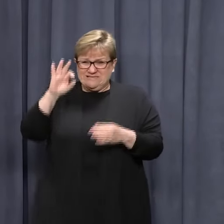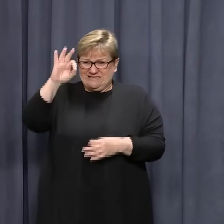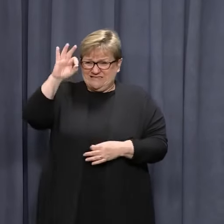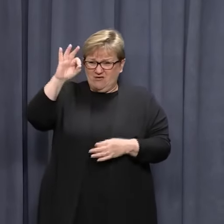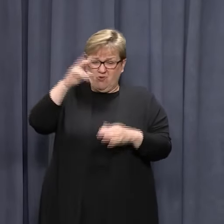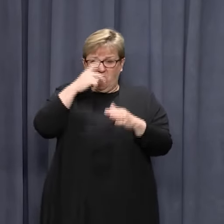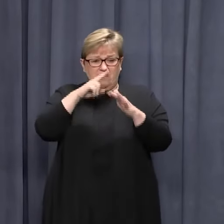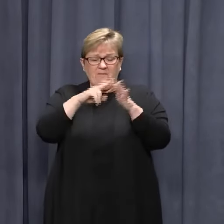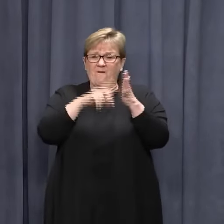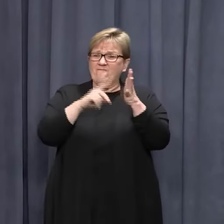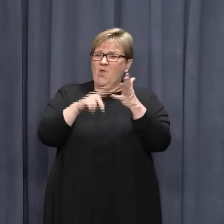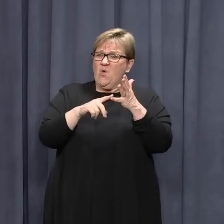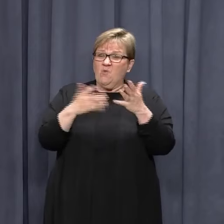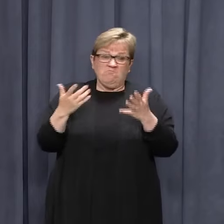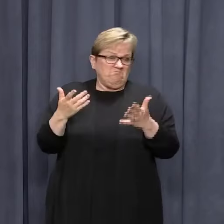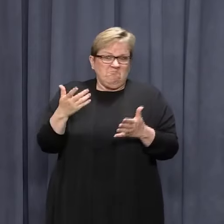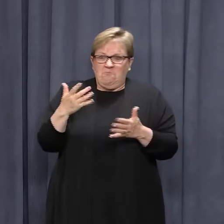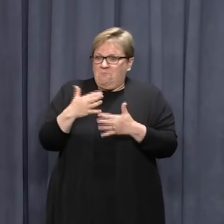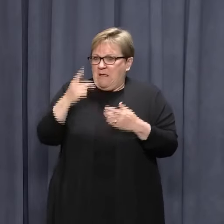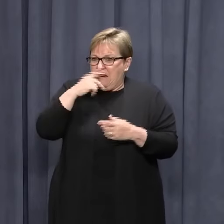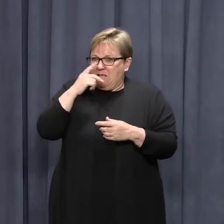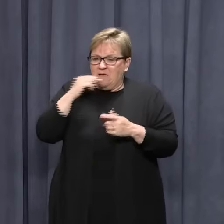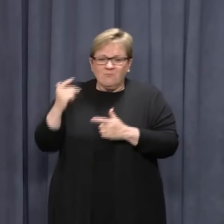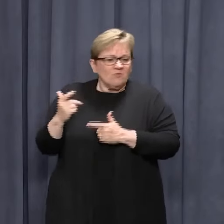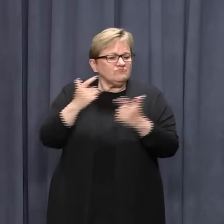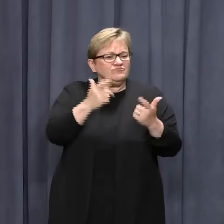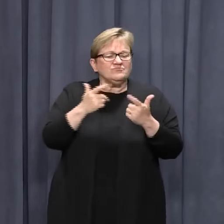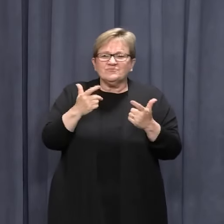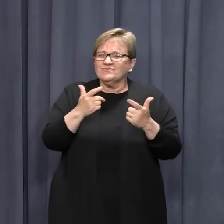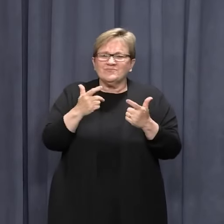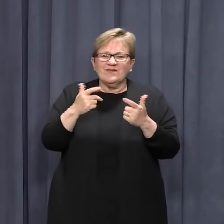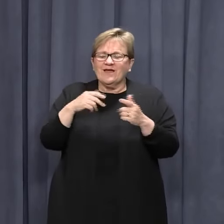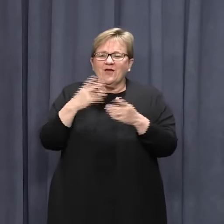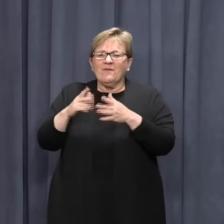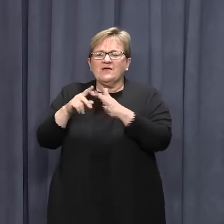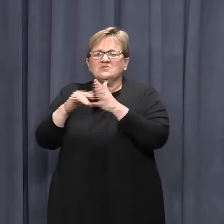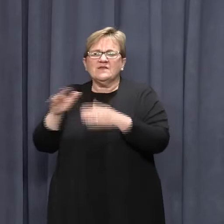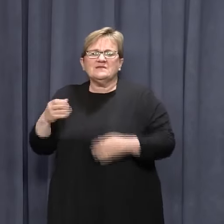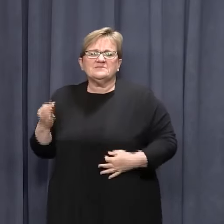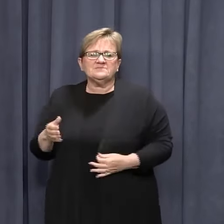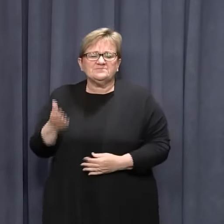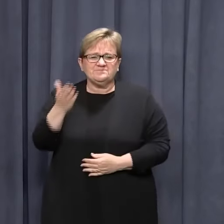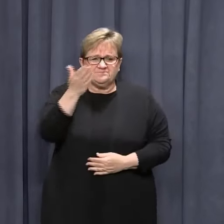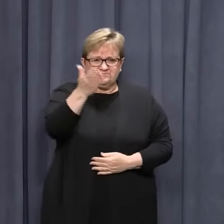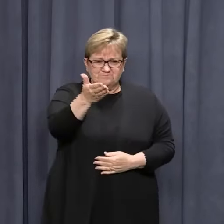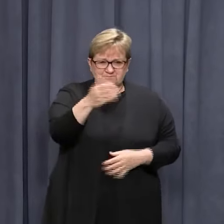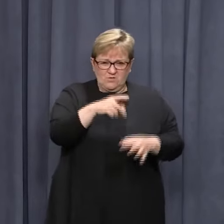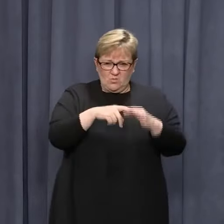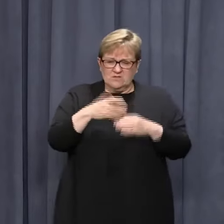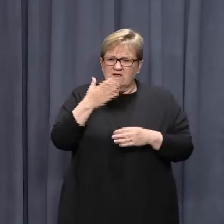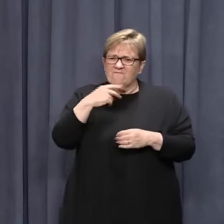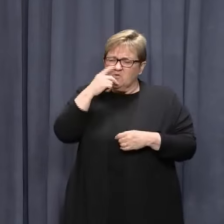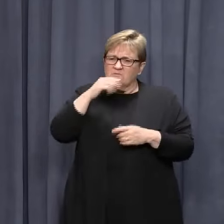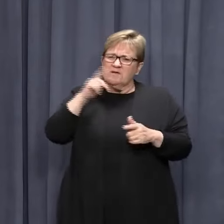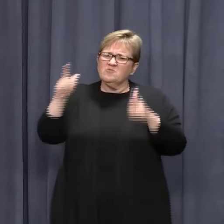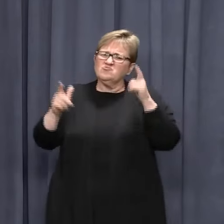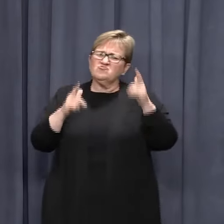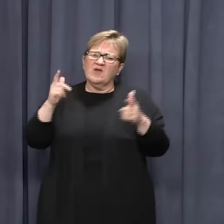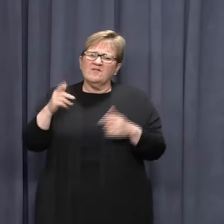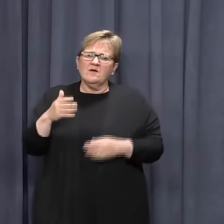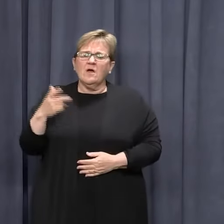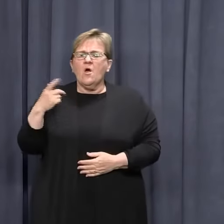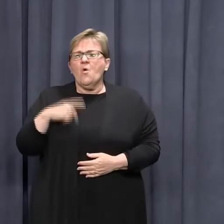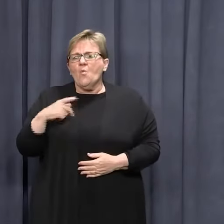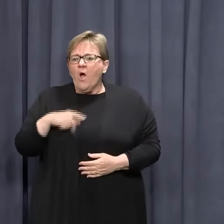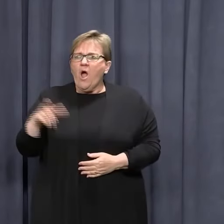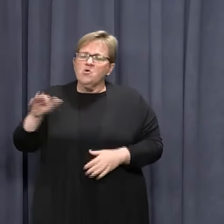zero flu. So we haven't had as many people presenting as they have in the east. There's a few travellers out there saying why did